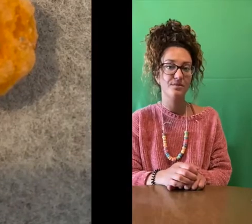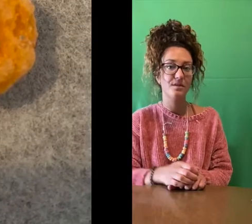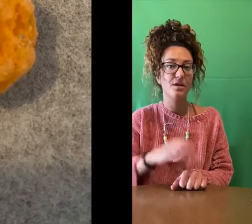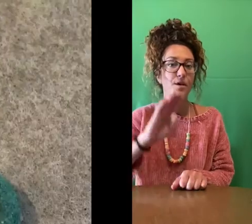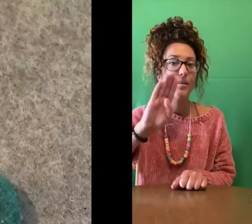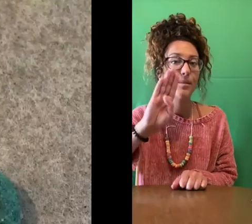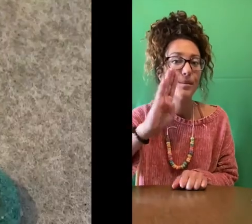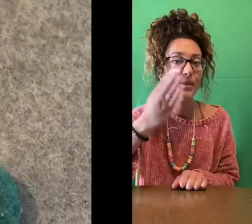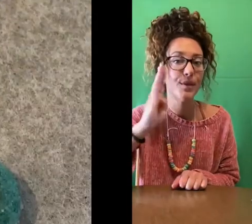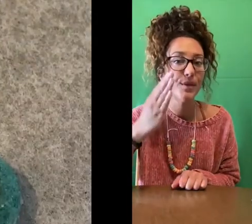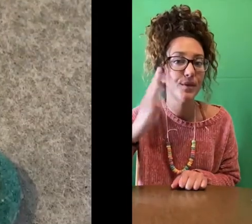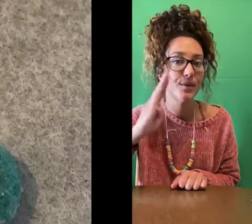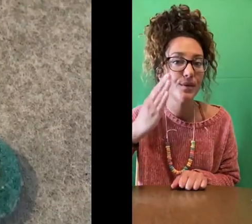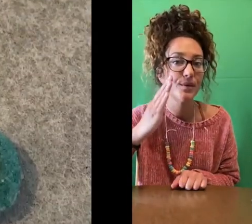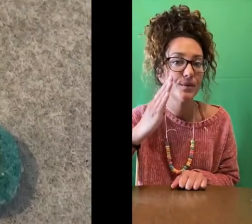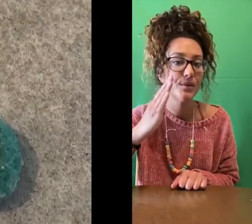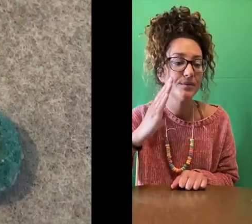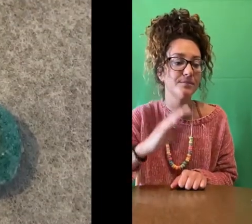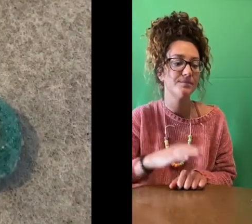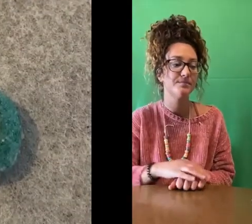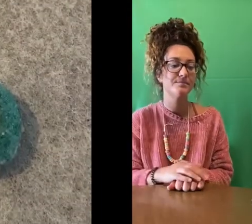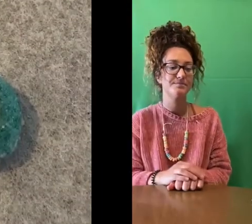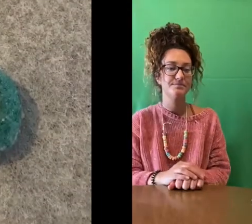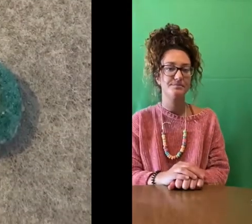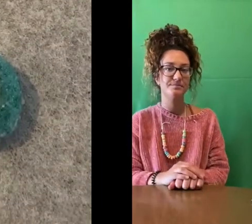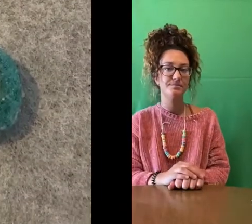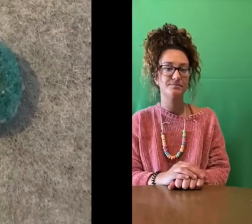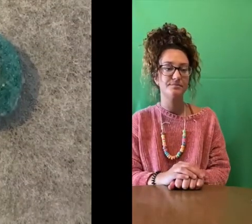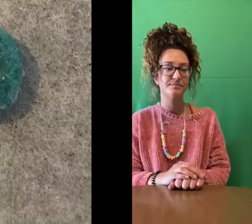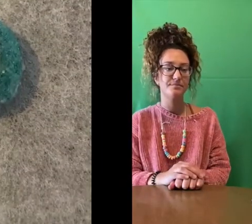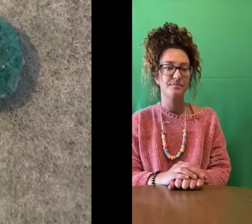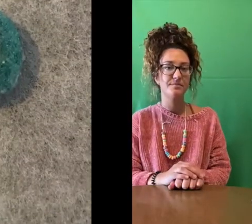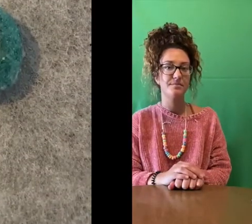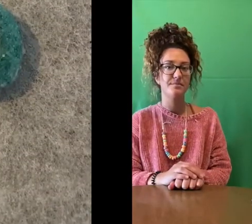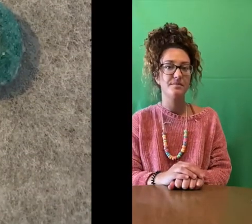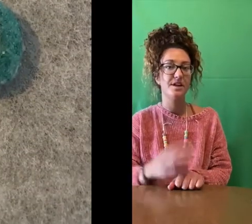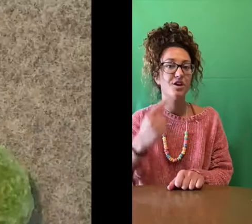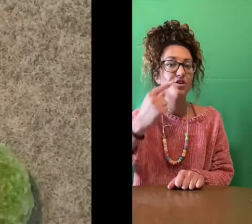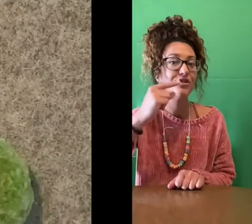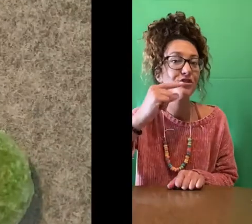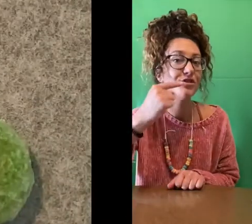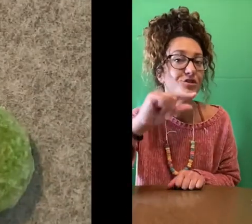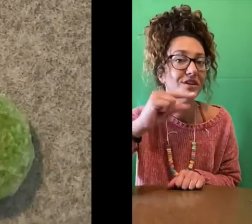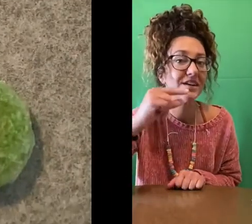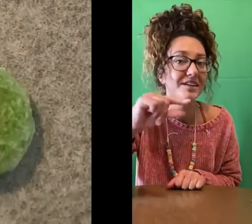orange, blue, green.